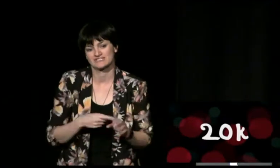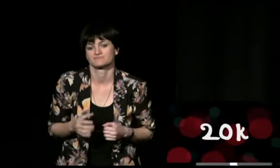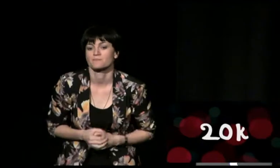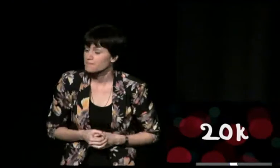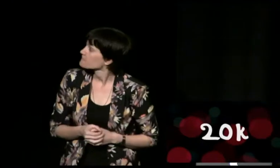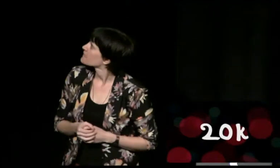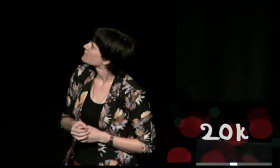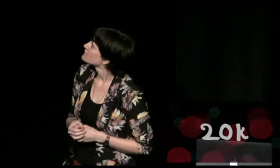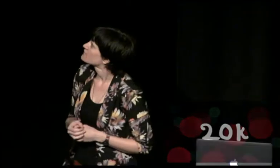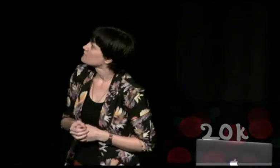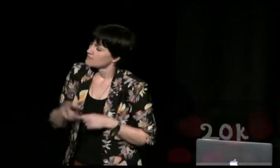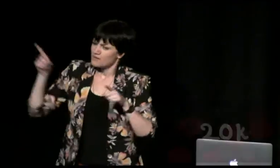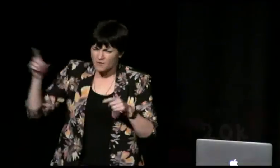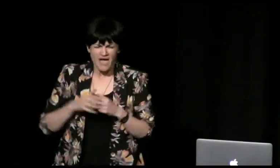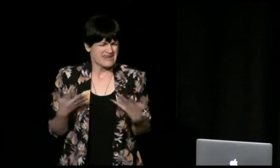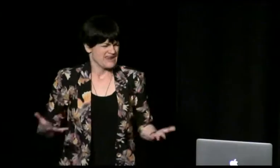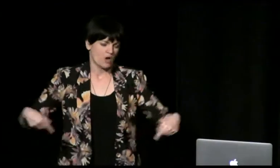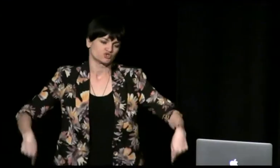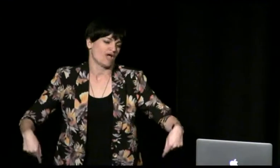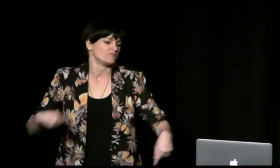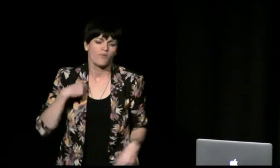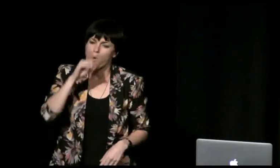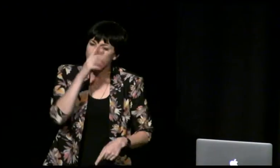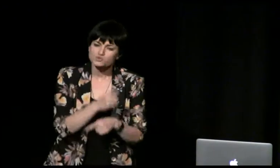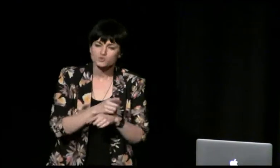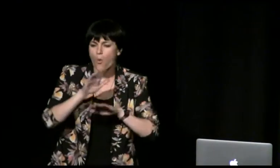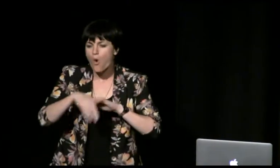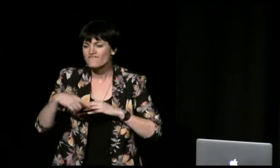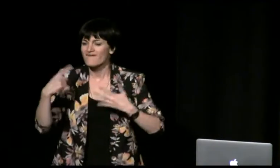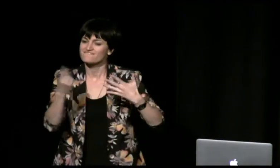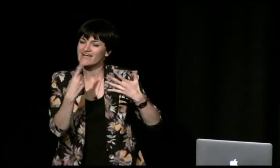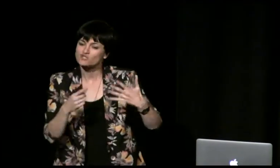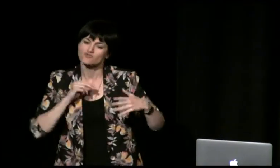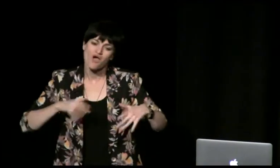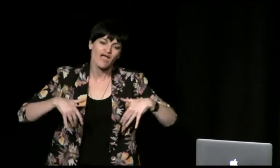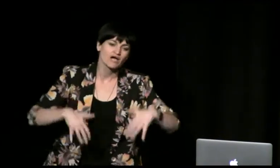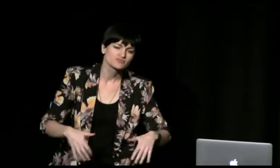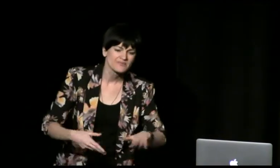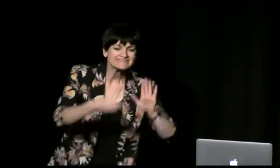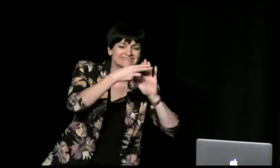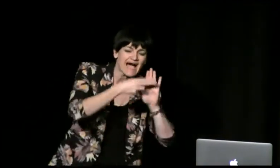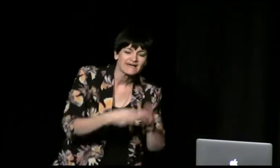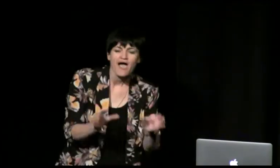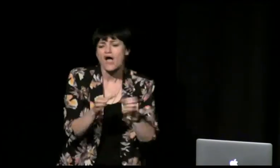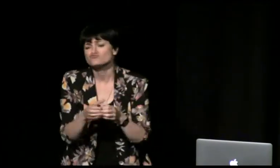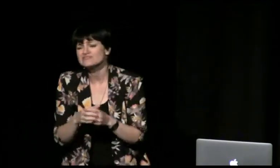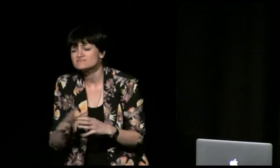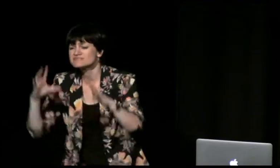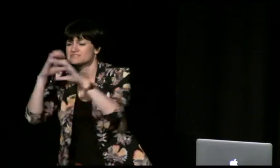the finishing of the archive has been put off until about March of next year and I'm not going to go through looking at